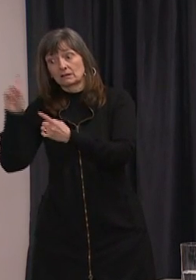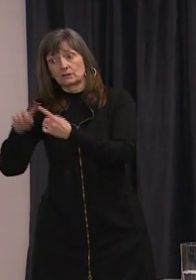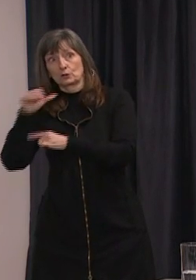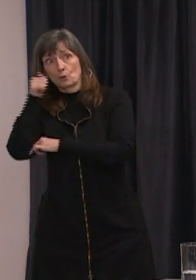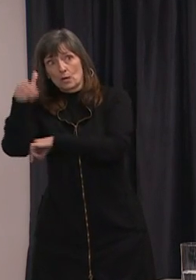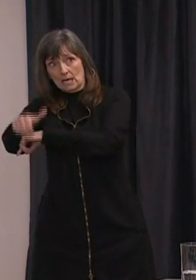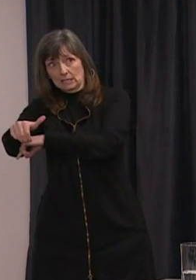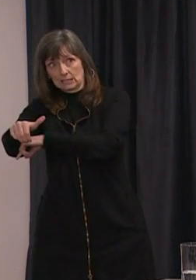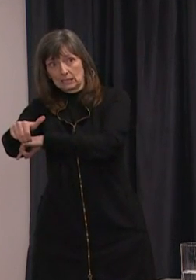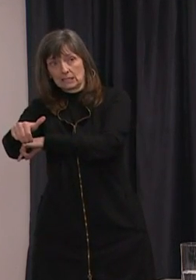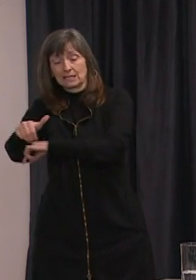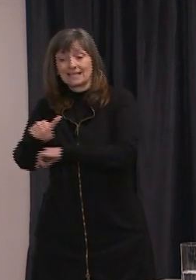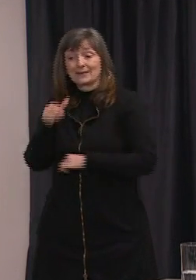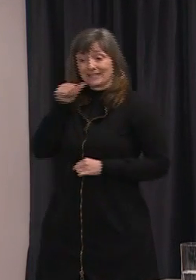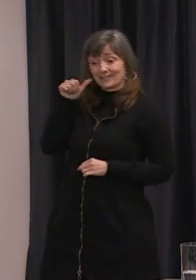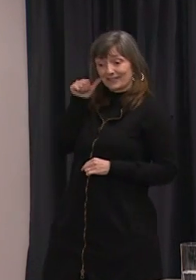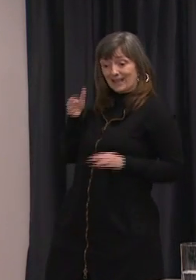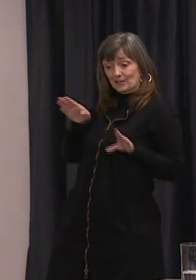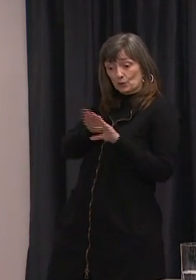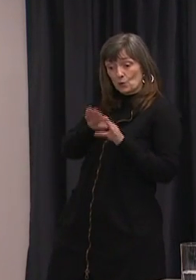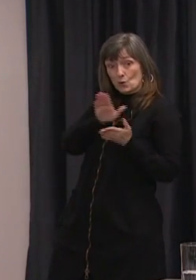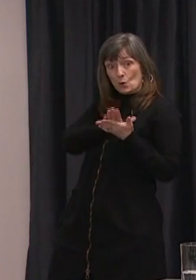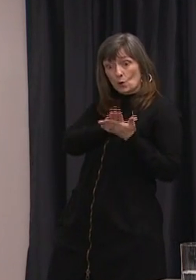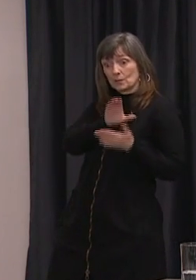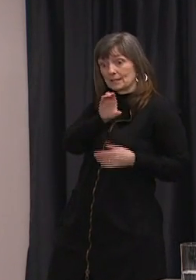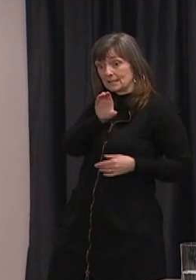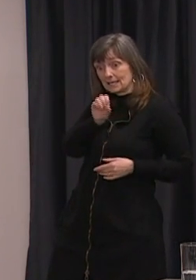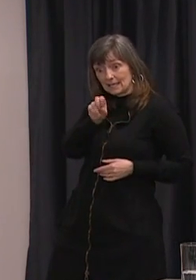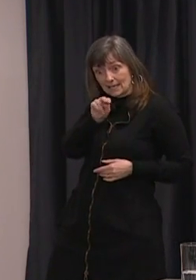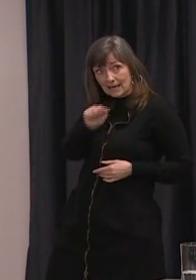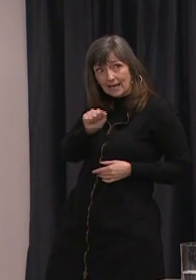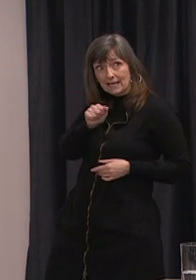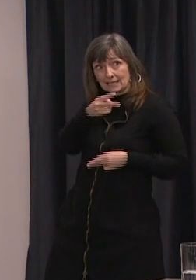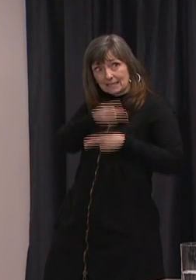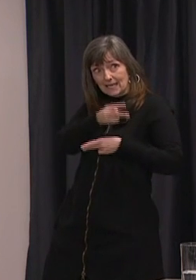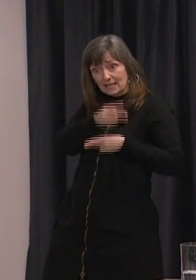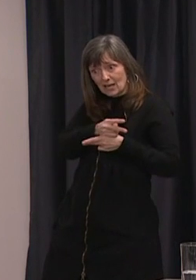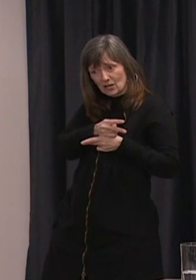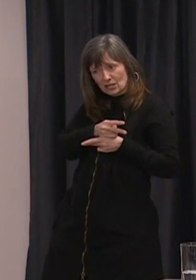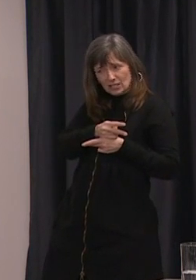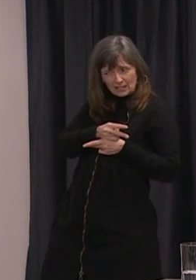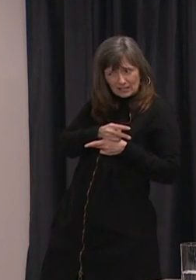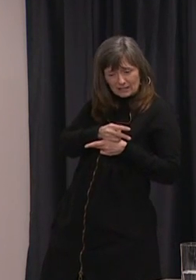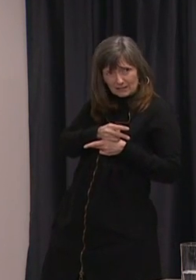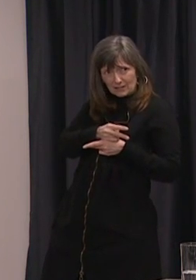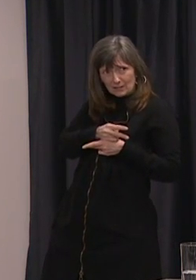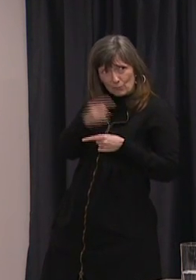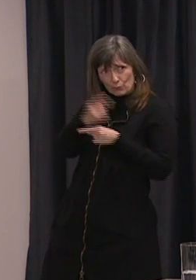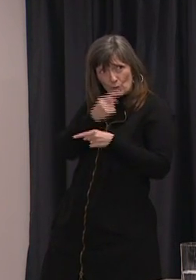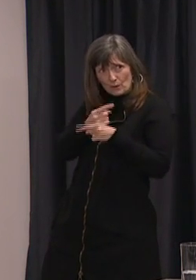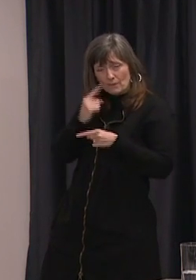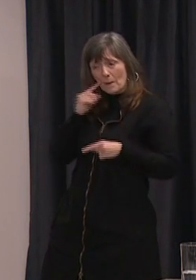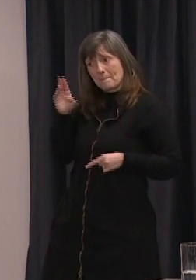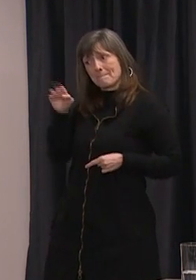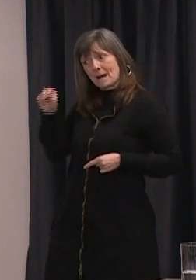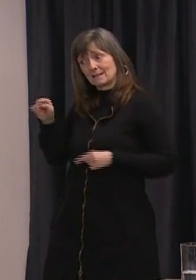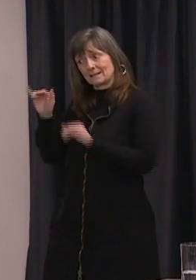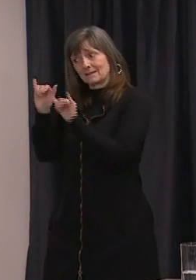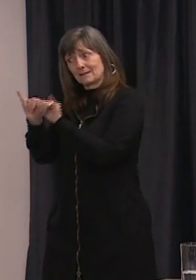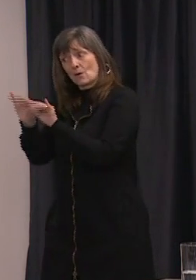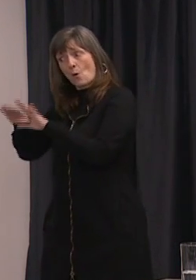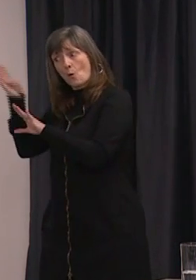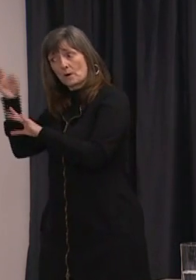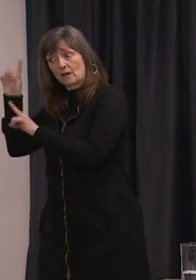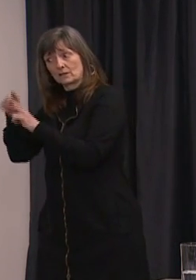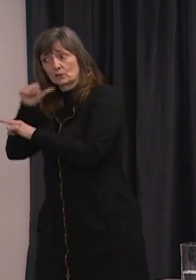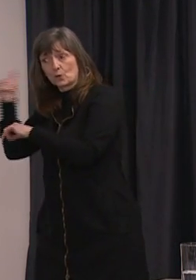and the closure of all schools across the province and cna and the daycares do you think it was appropriate for mon to also stay open continue to stay open until tomorrow evening they've actually